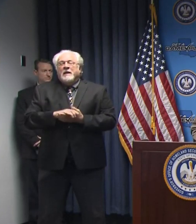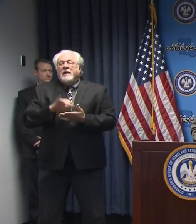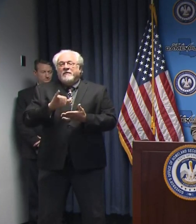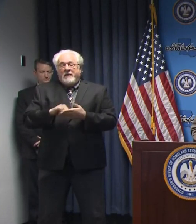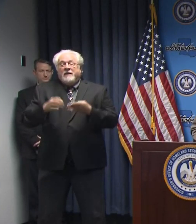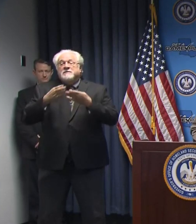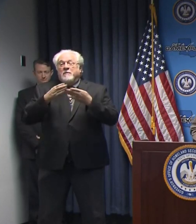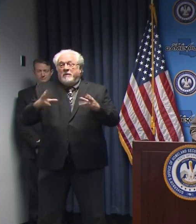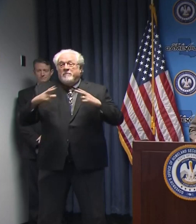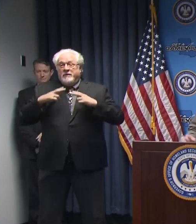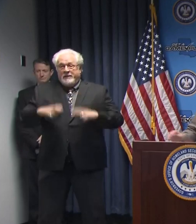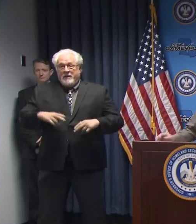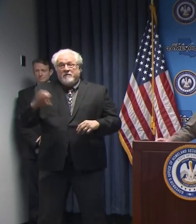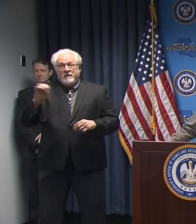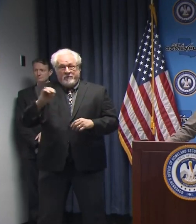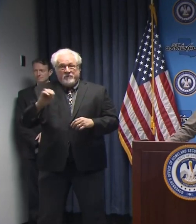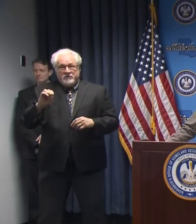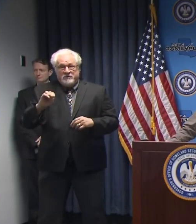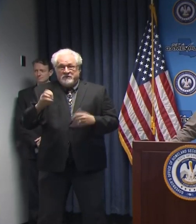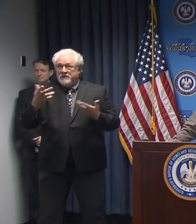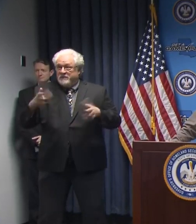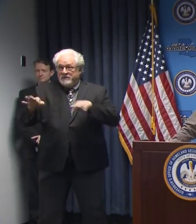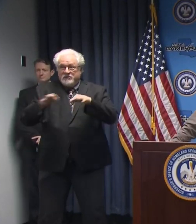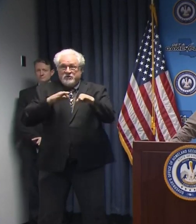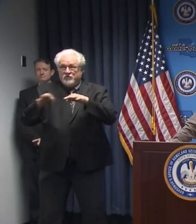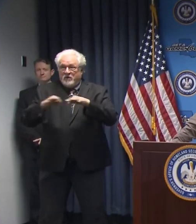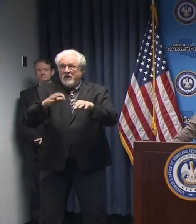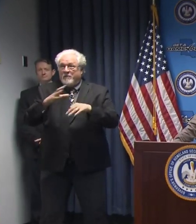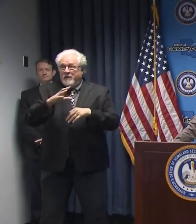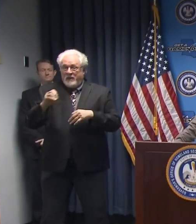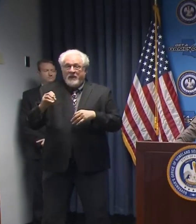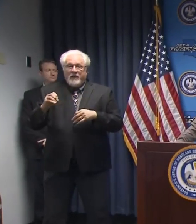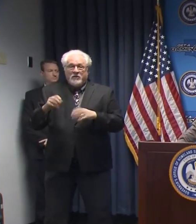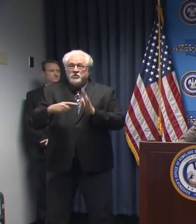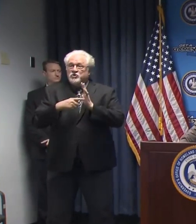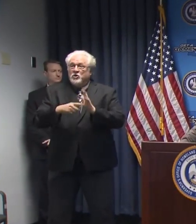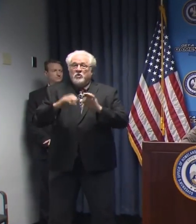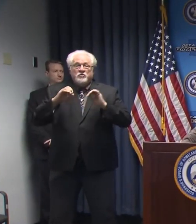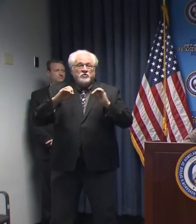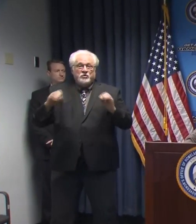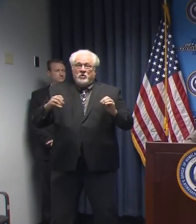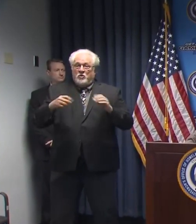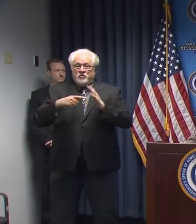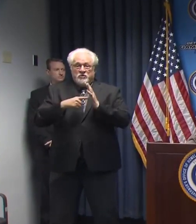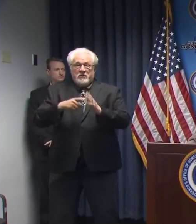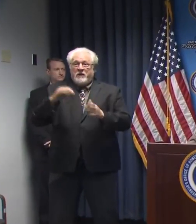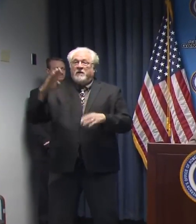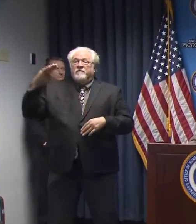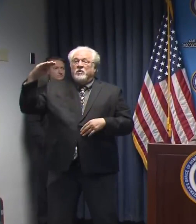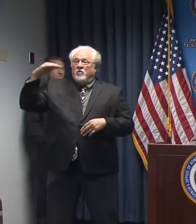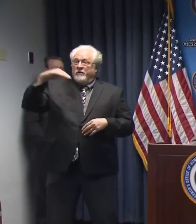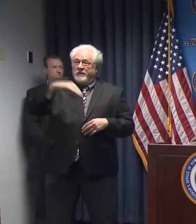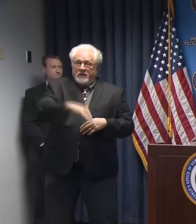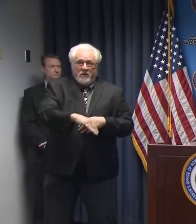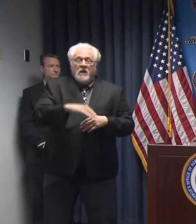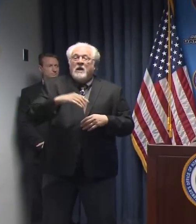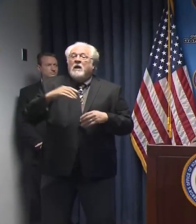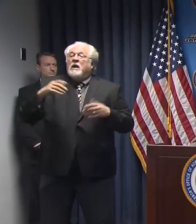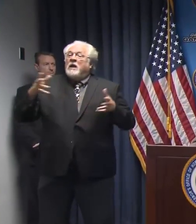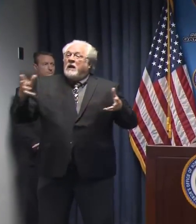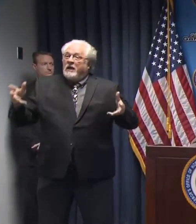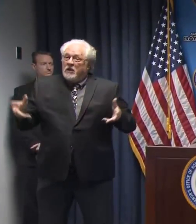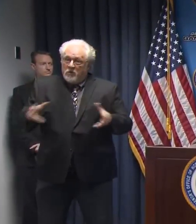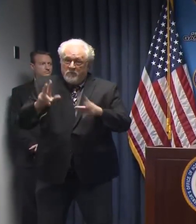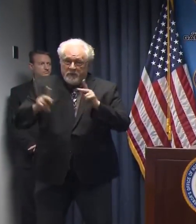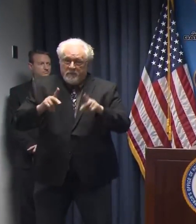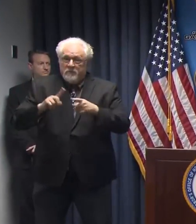health emergency, as it has been described, and it shows no signs yet of abating. And I want to encourage everyone